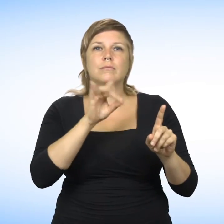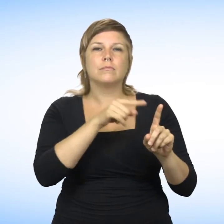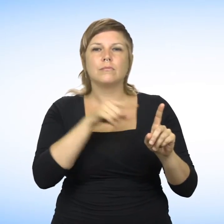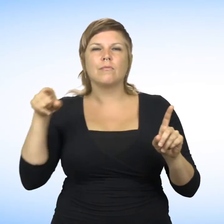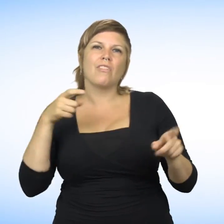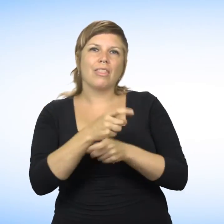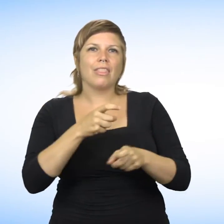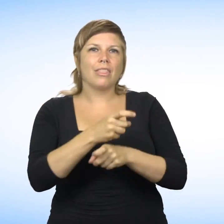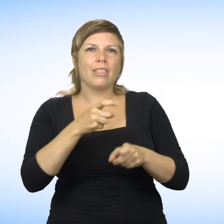orientation.